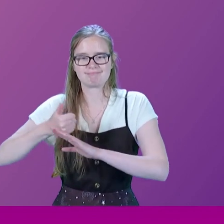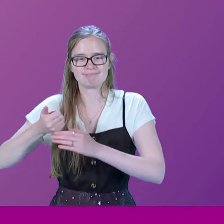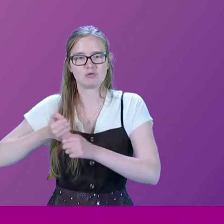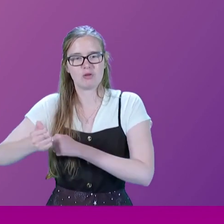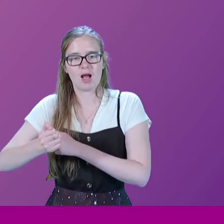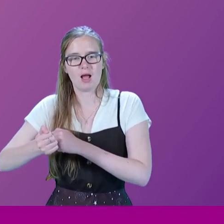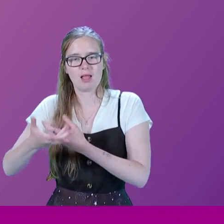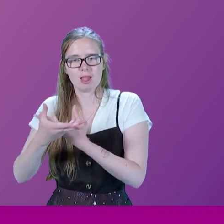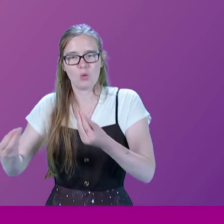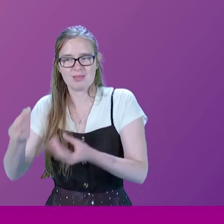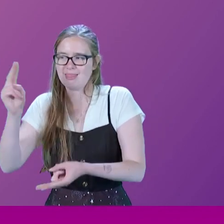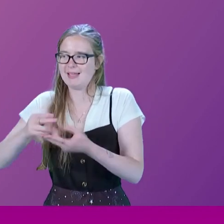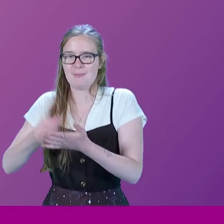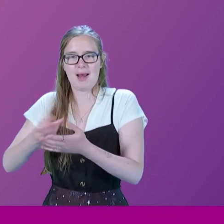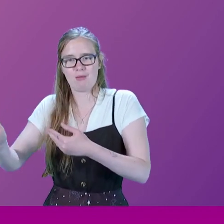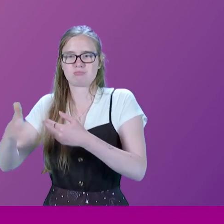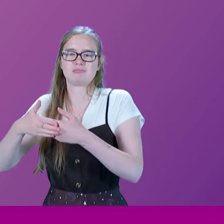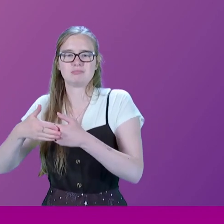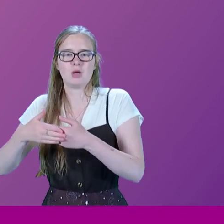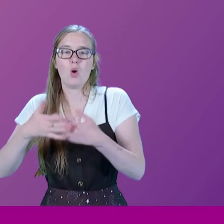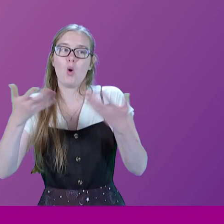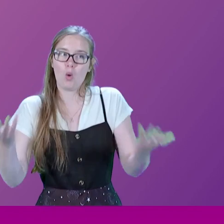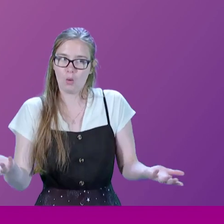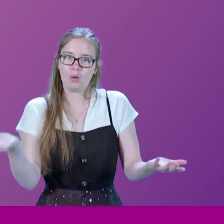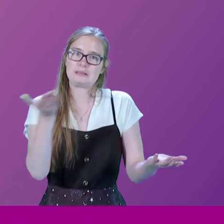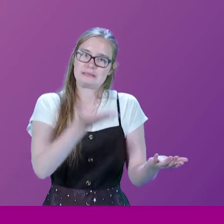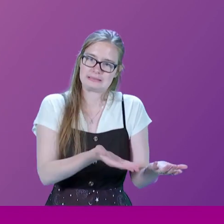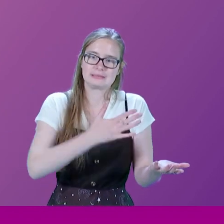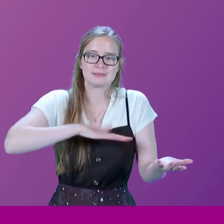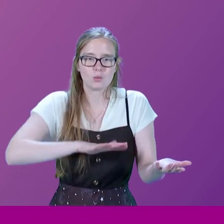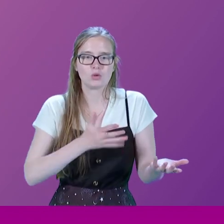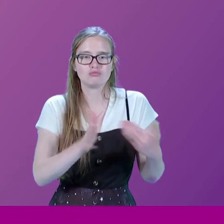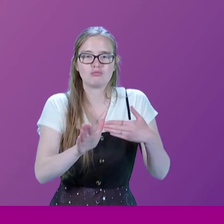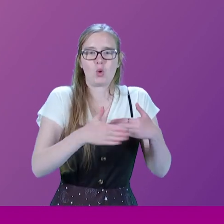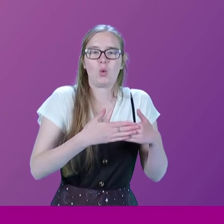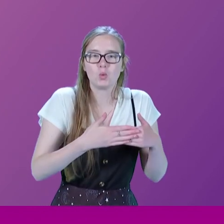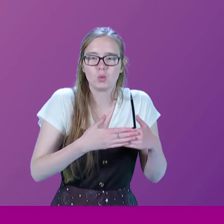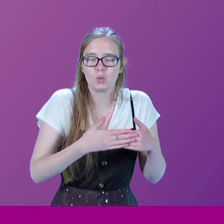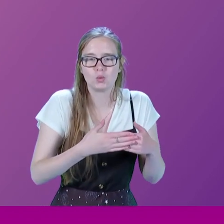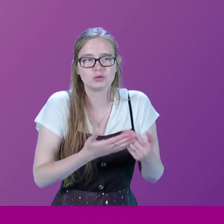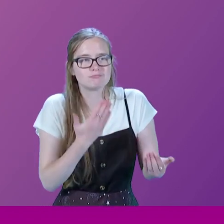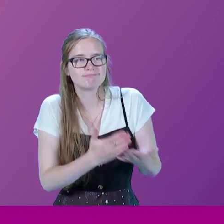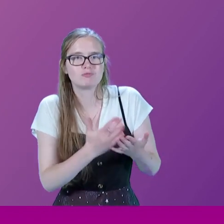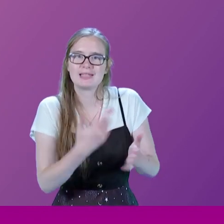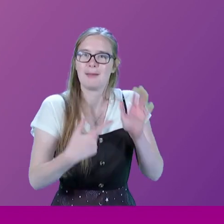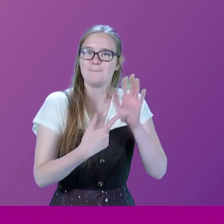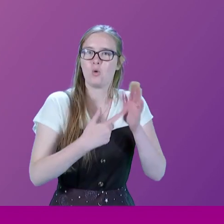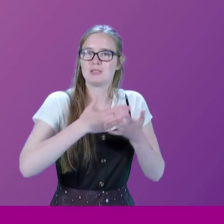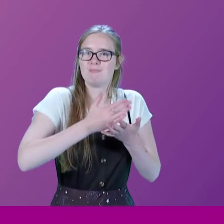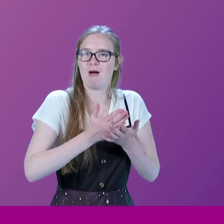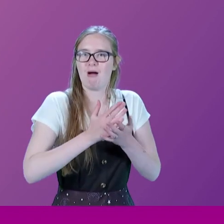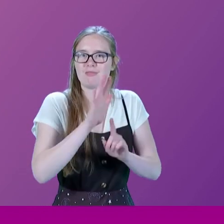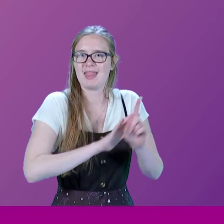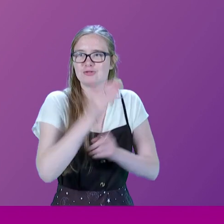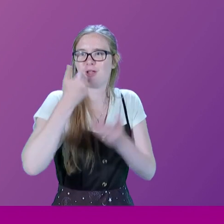line lose less money. We wanted to see British Rail lose less money. On the other hand, we didn't want to close what was clearly a very important part of the national